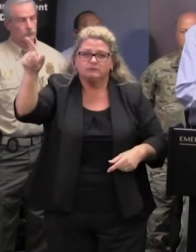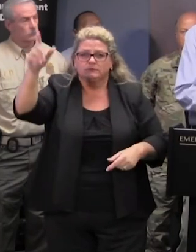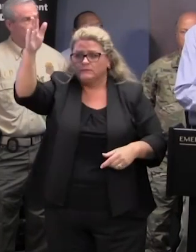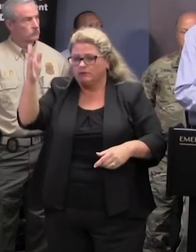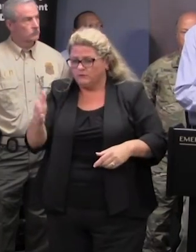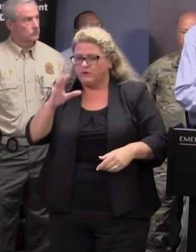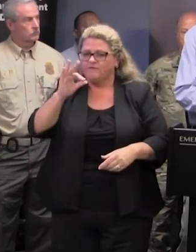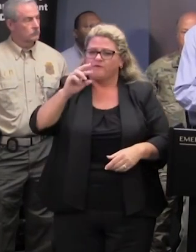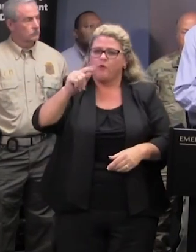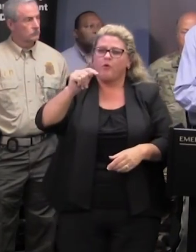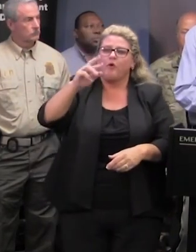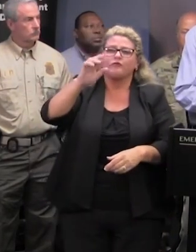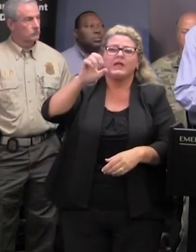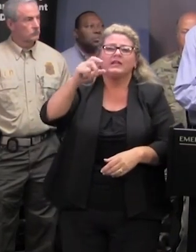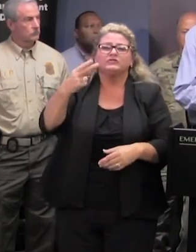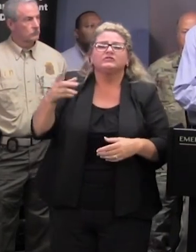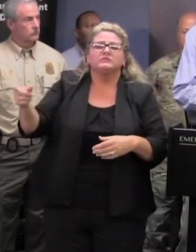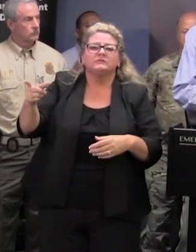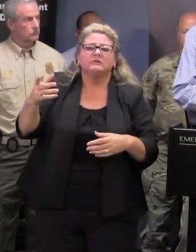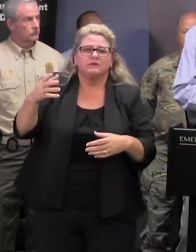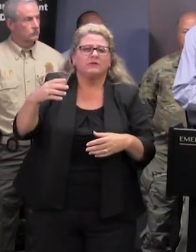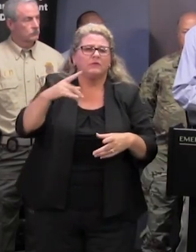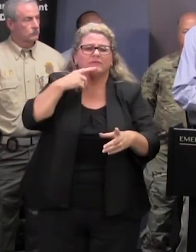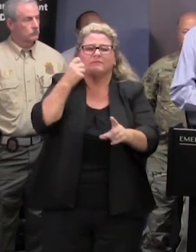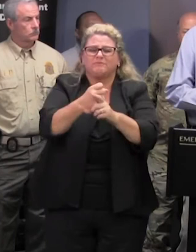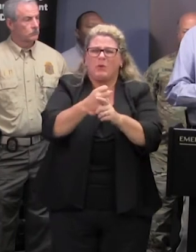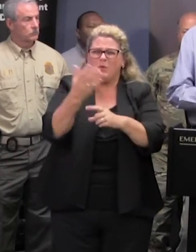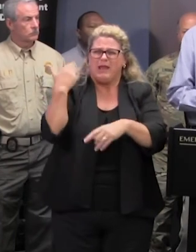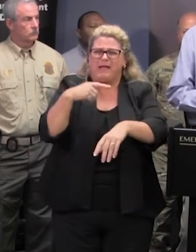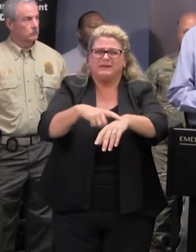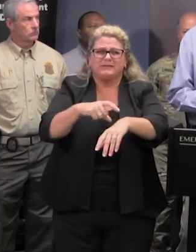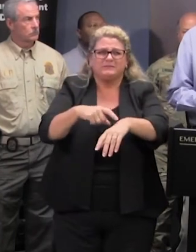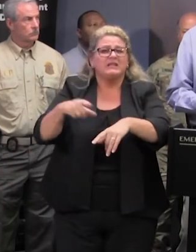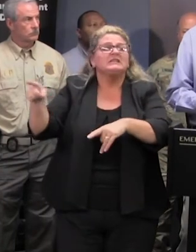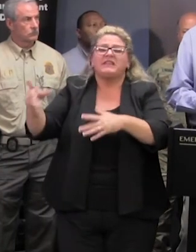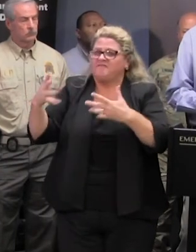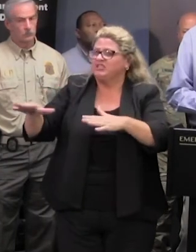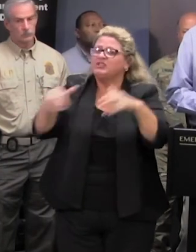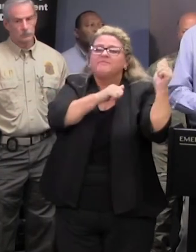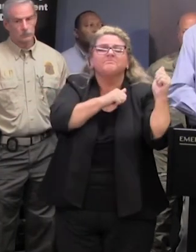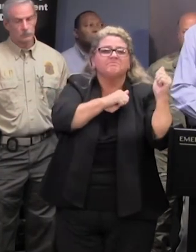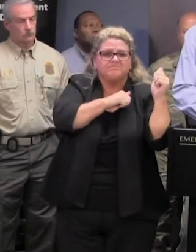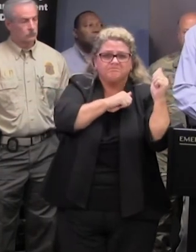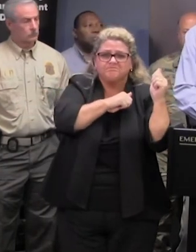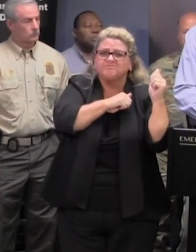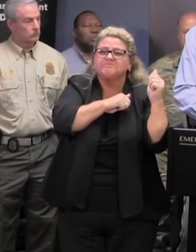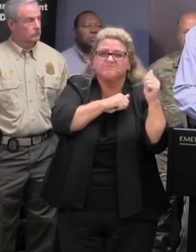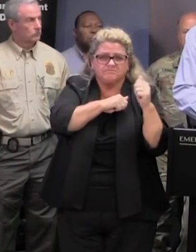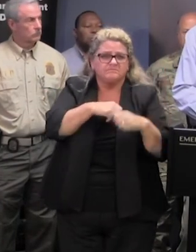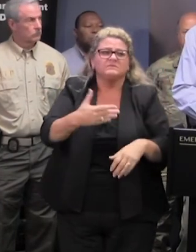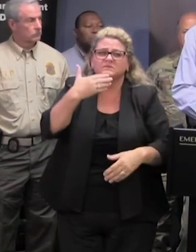pd fort rich right under that site it was so affected last time all of those people have evacuated so we've seen